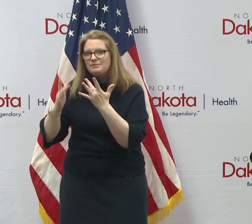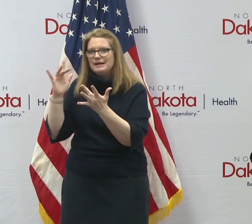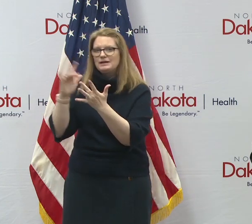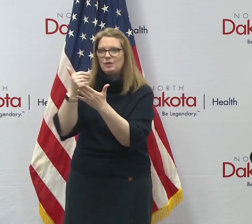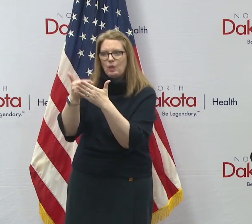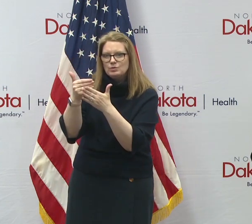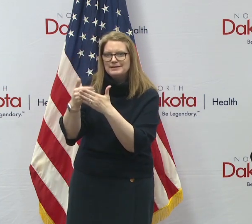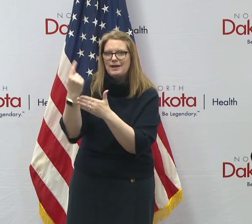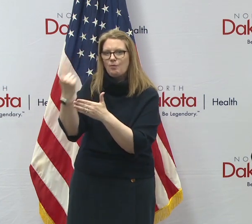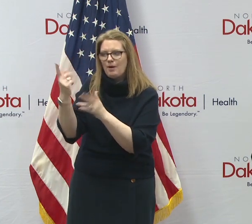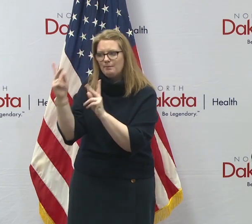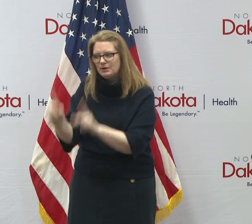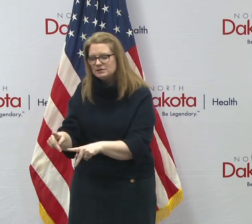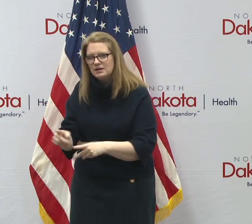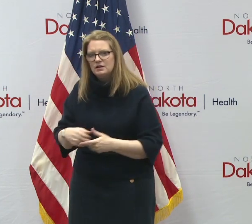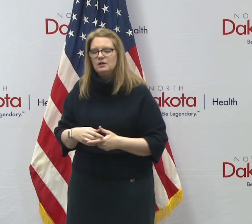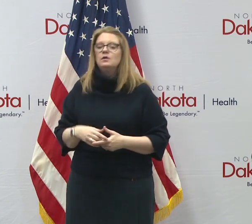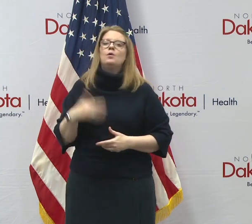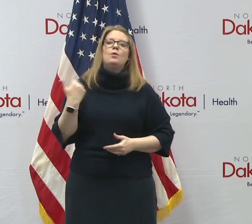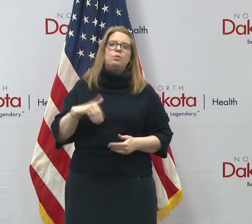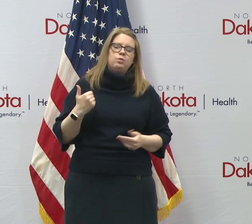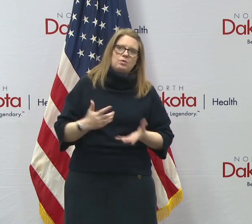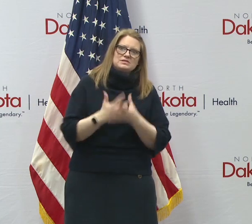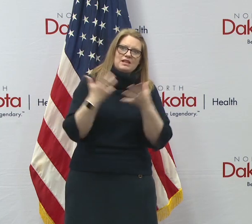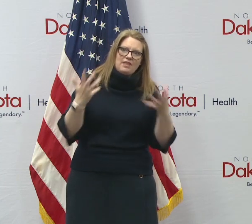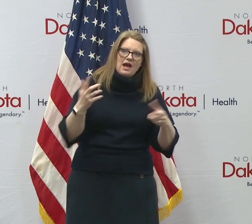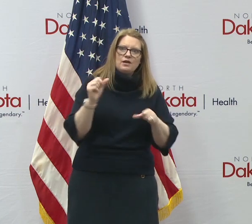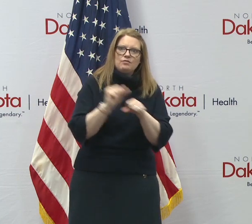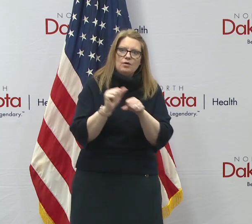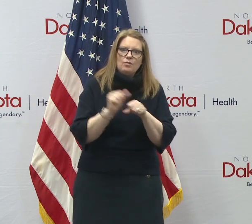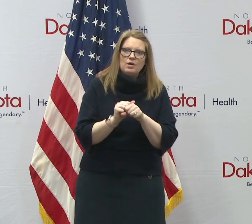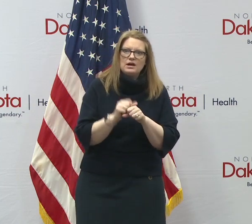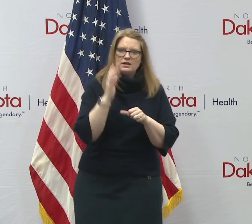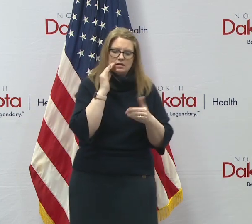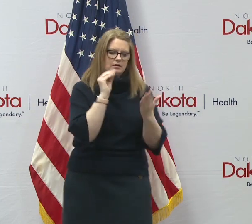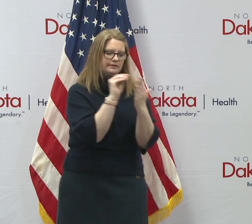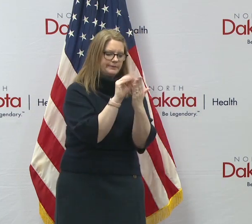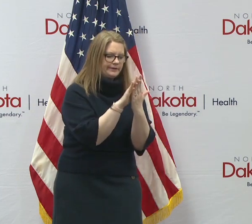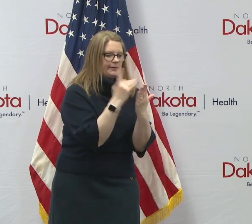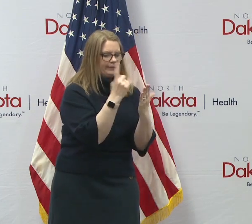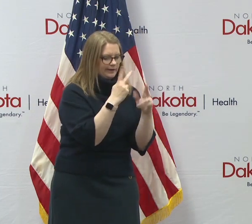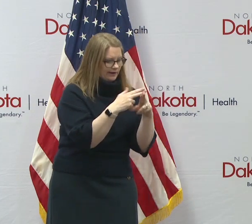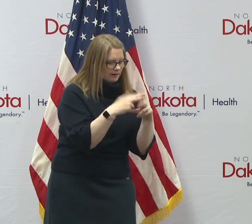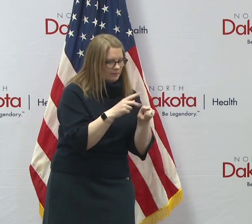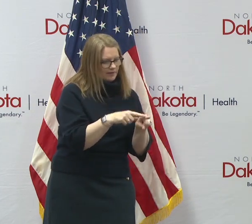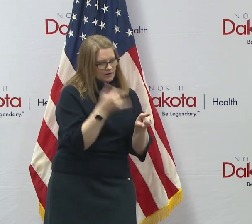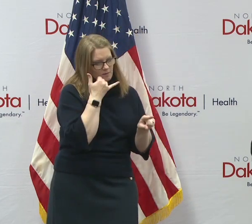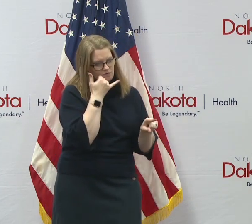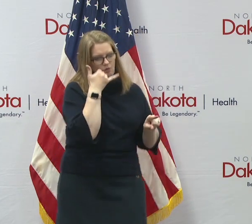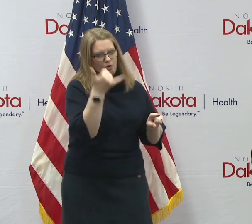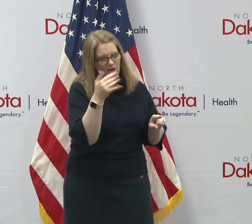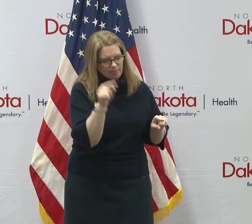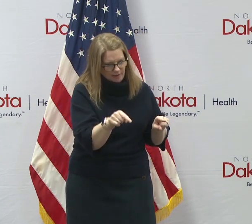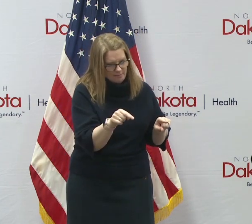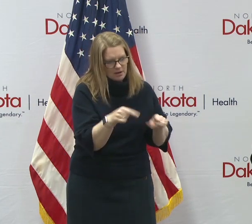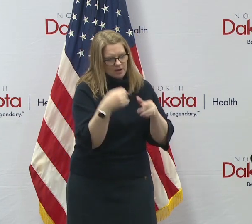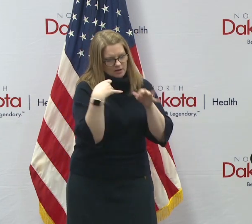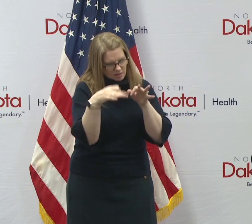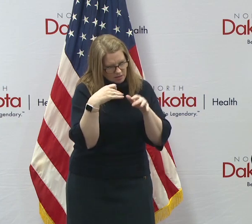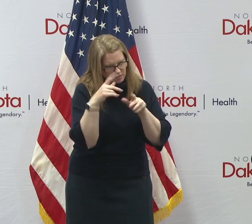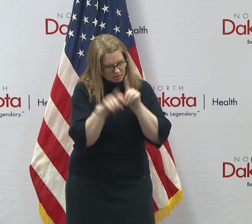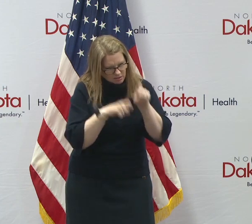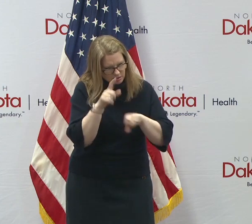So it's a very, very manual, very time consuming, very paper driven process right now. so we're also trying to stand up IT systems to support